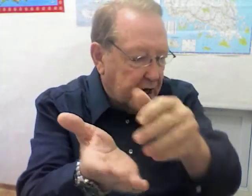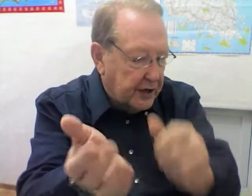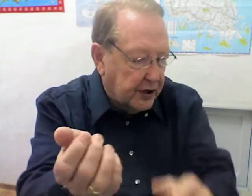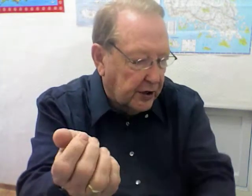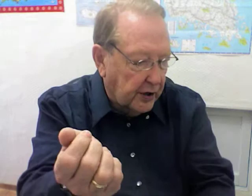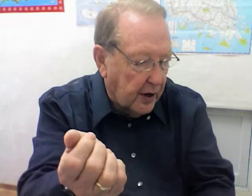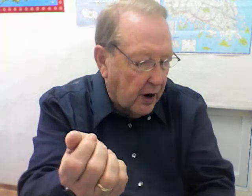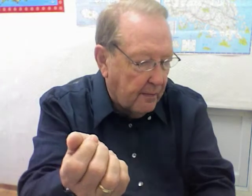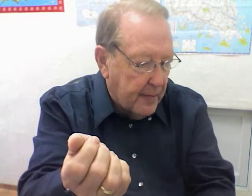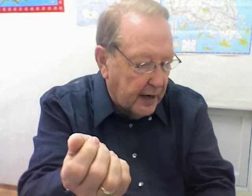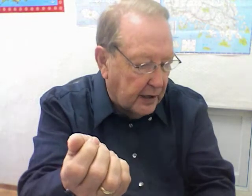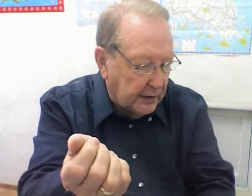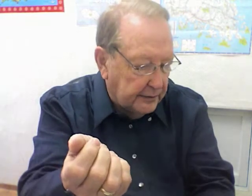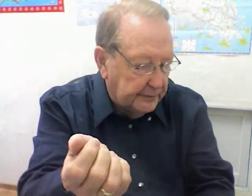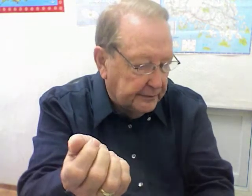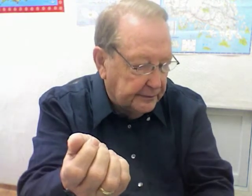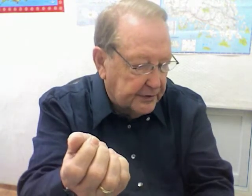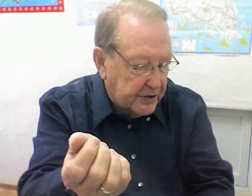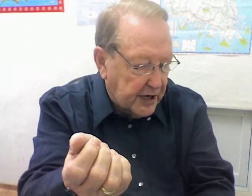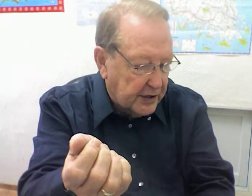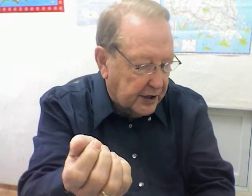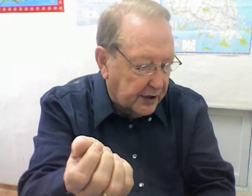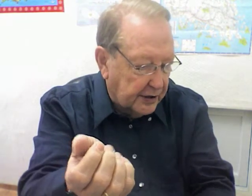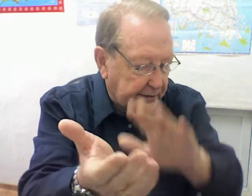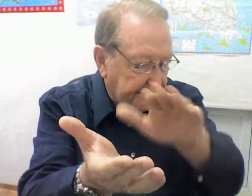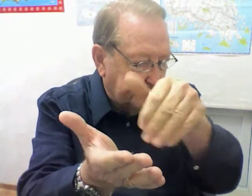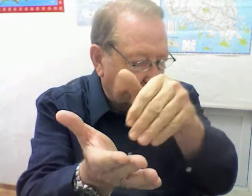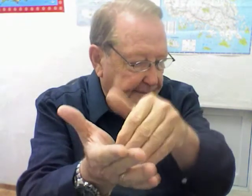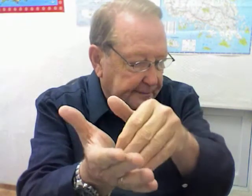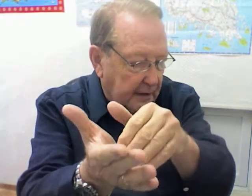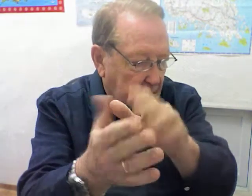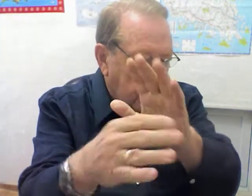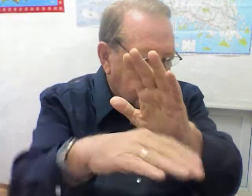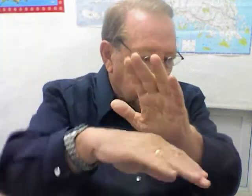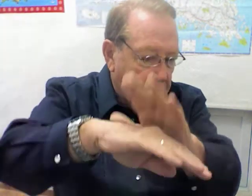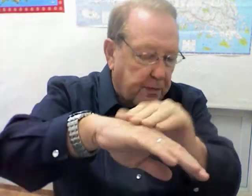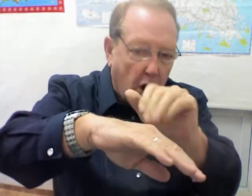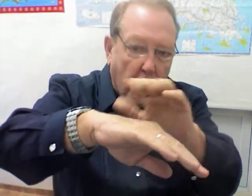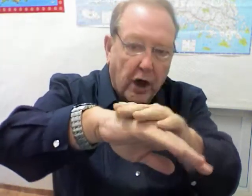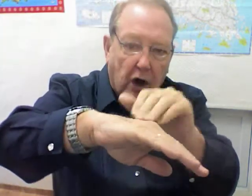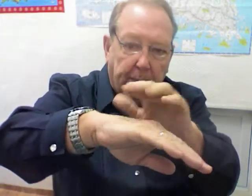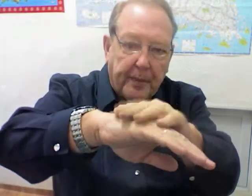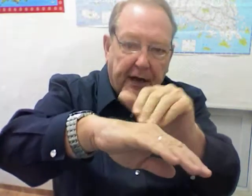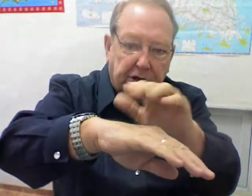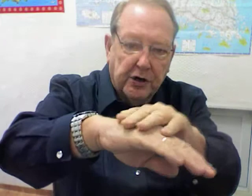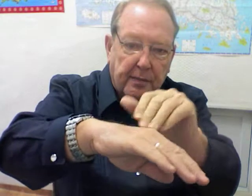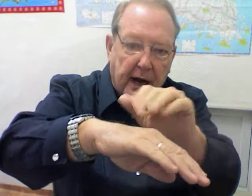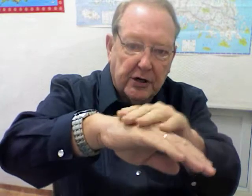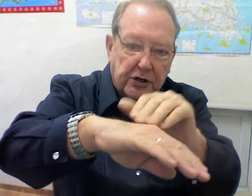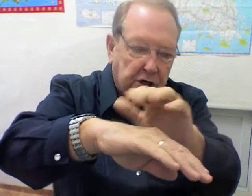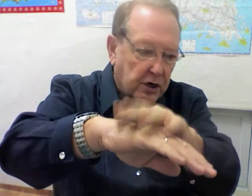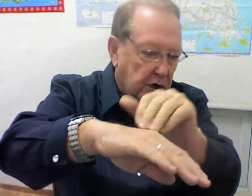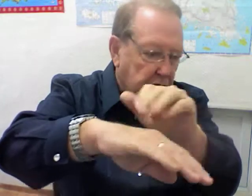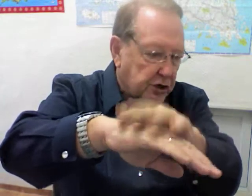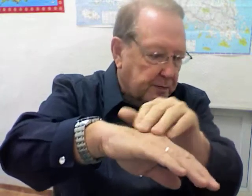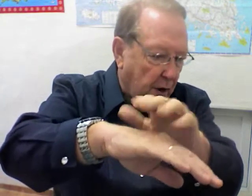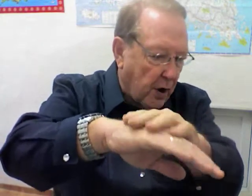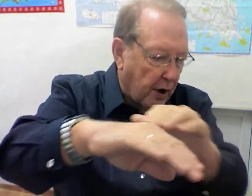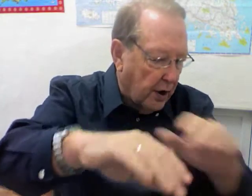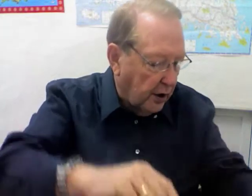Center. Center. middle. Center. Spoil. pet too much. Spoil.